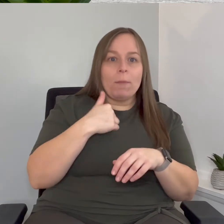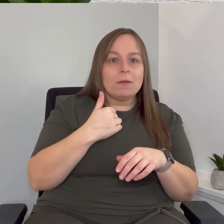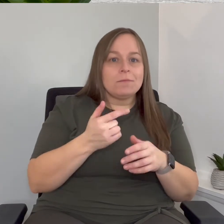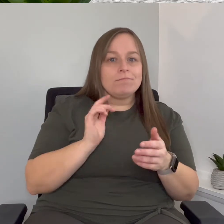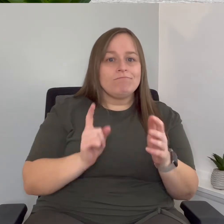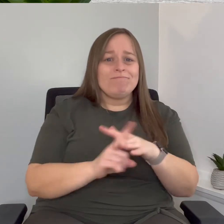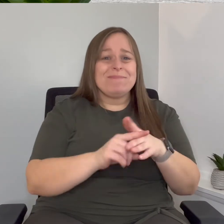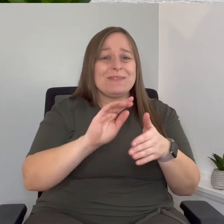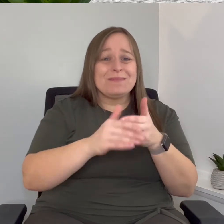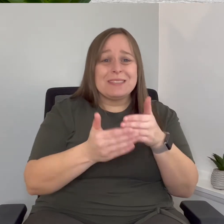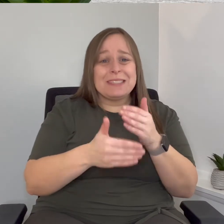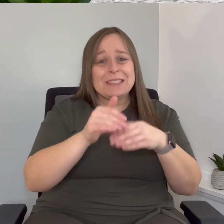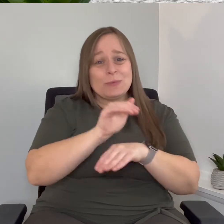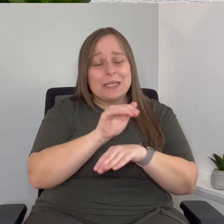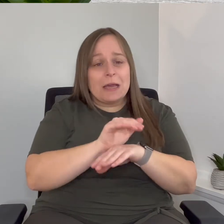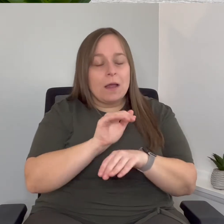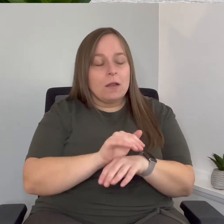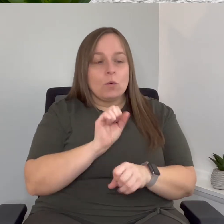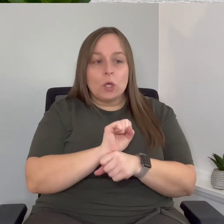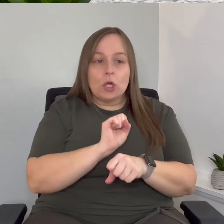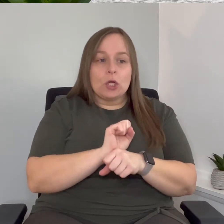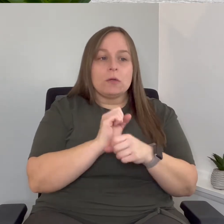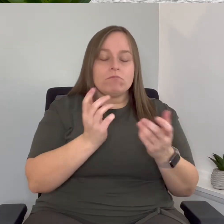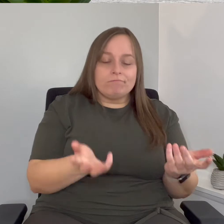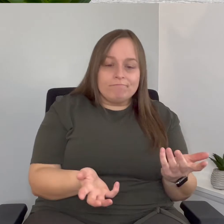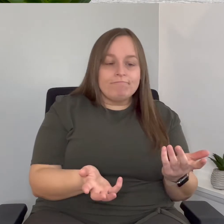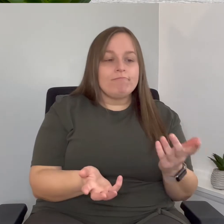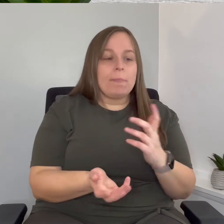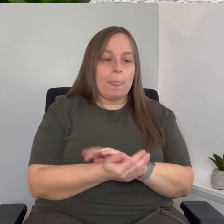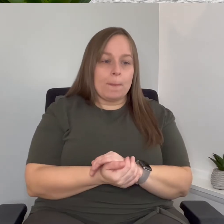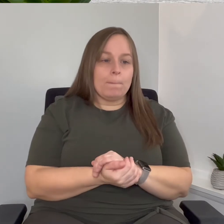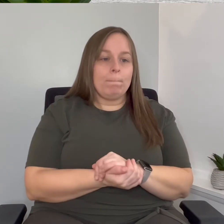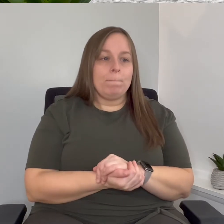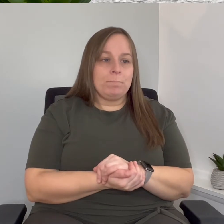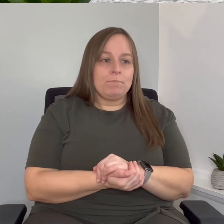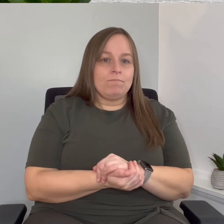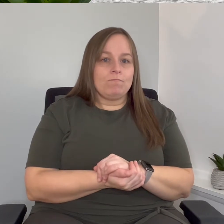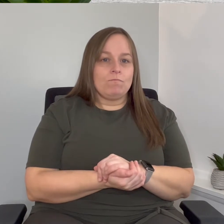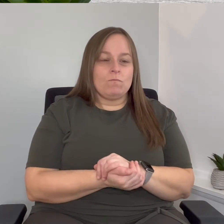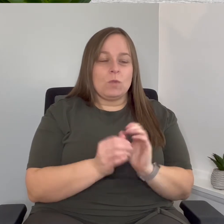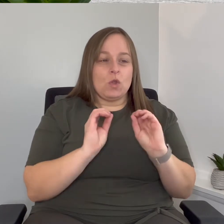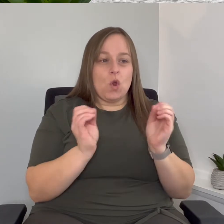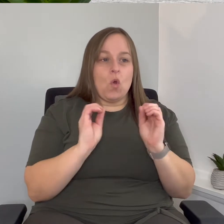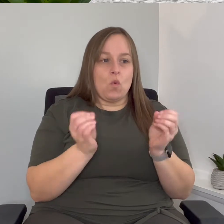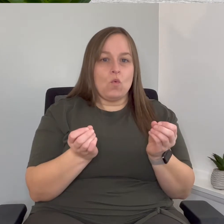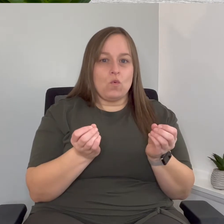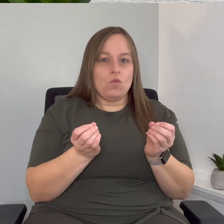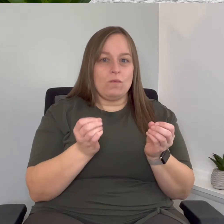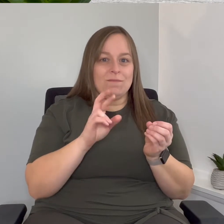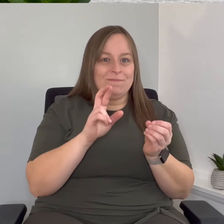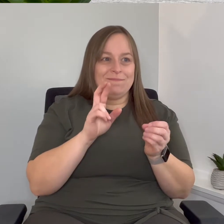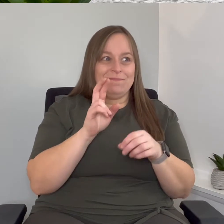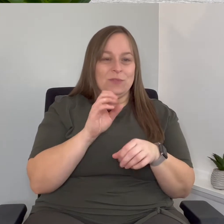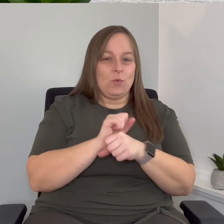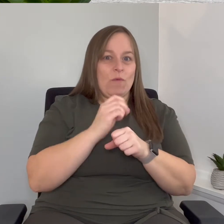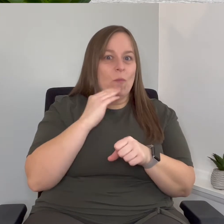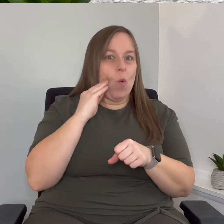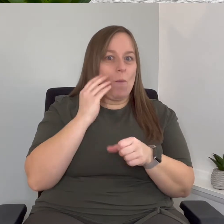weekends and evening work obviously and obviously there's no remote option because I have to physically